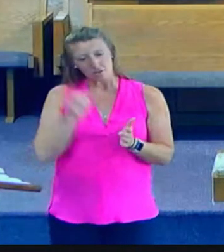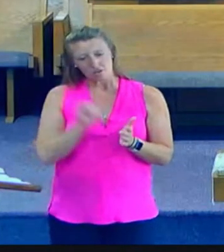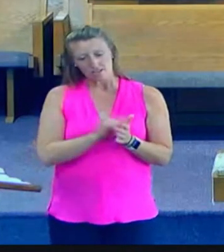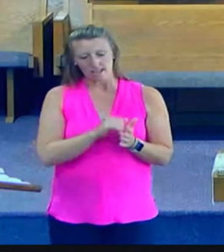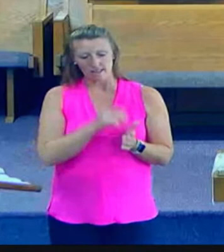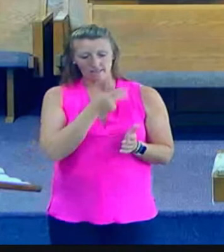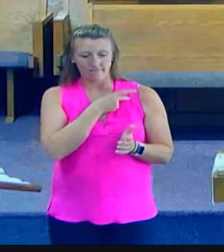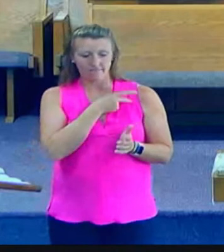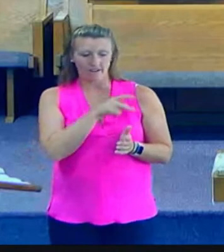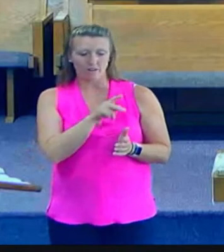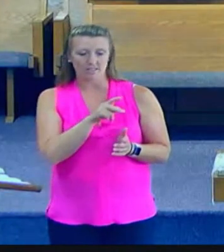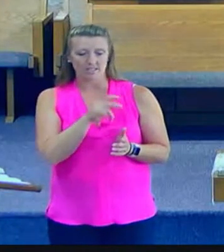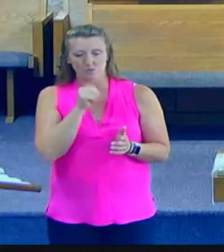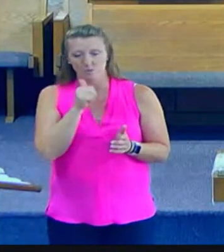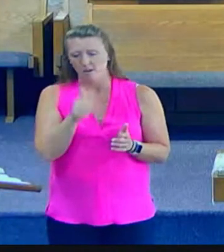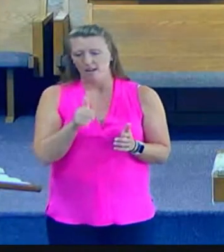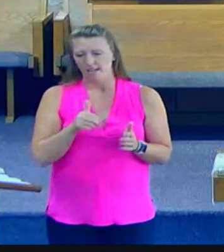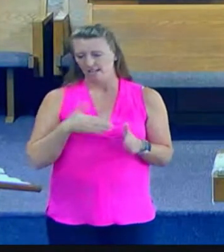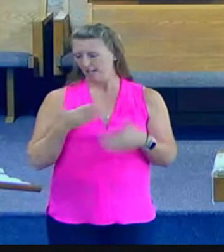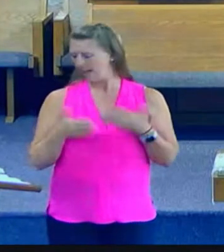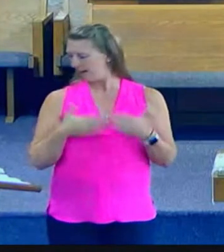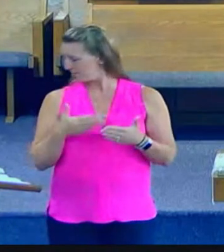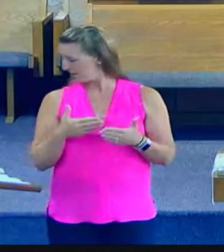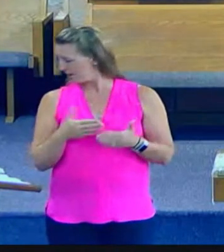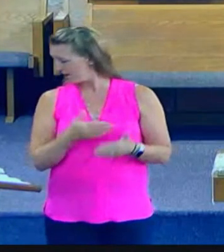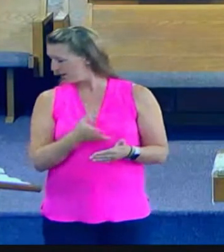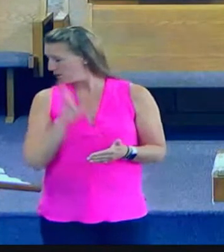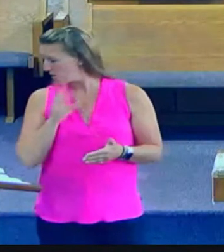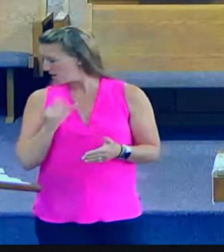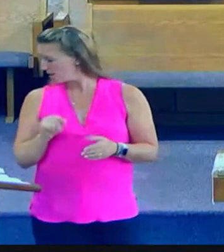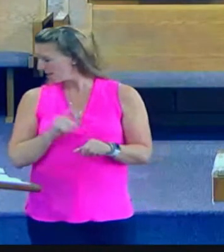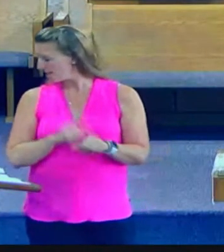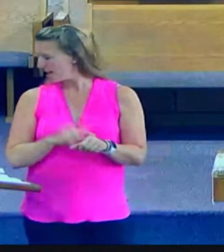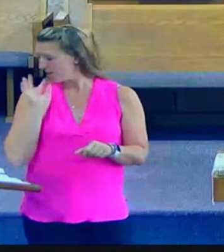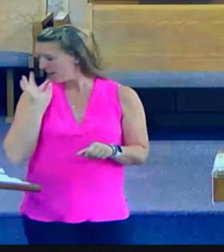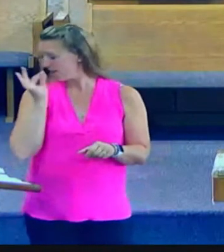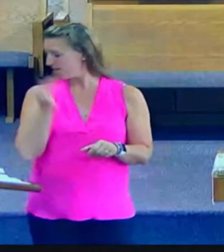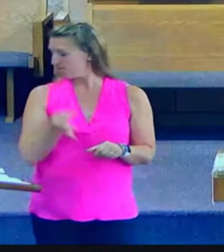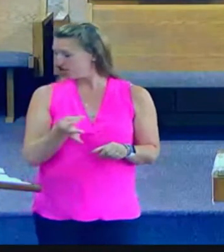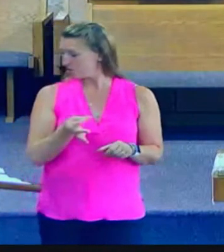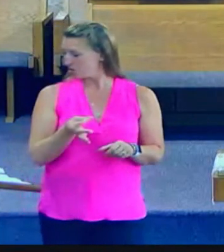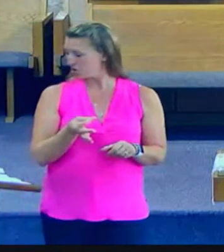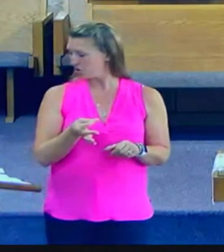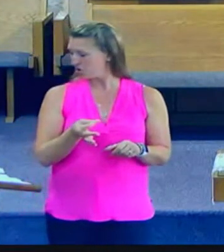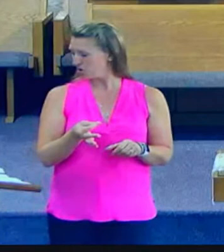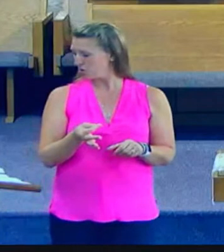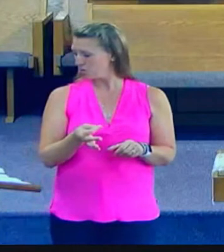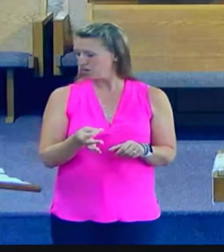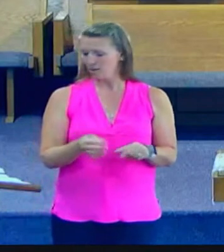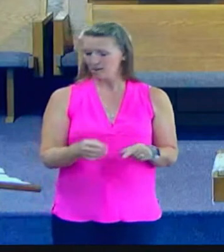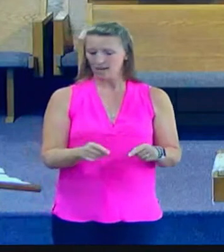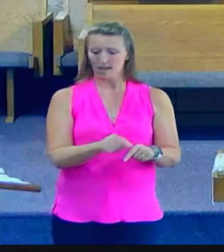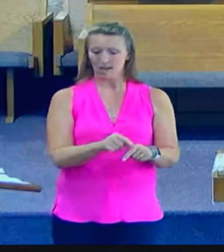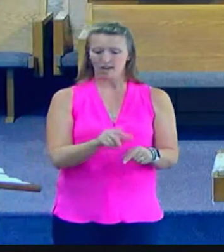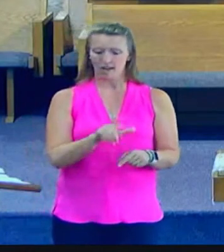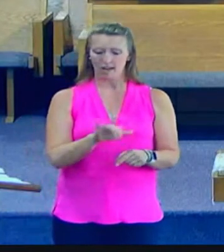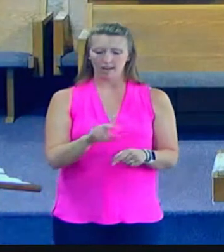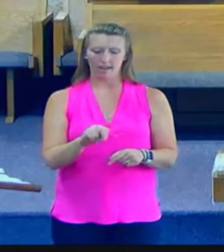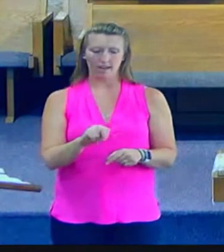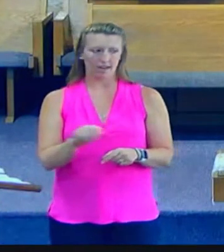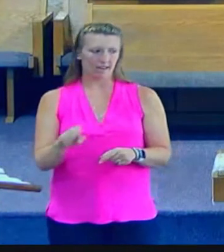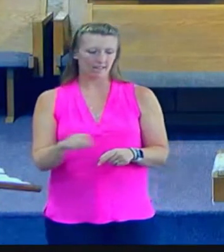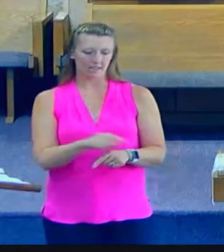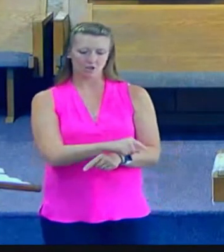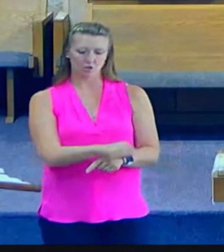Now, there would be, as we know, a time in the future where a line would be drawn in the sand and Jesus would come